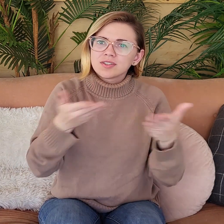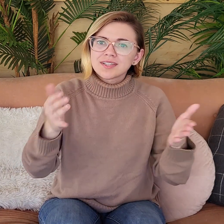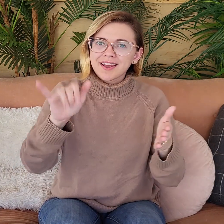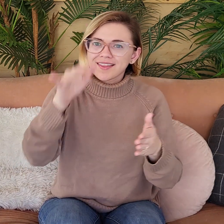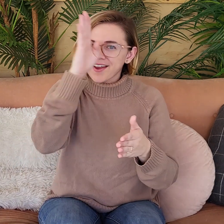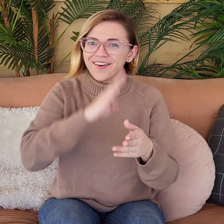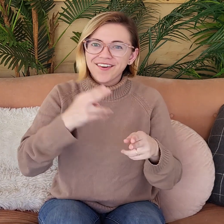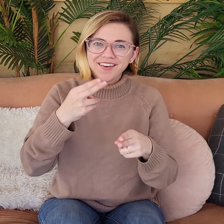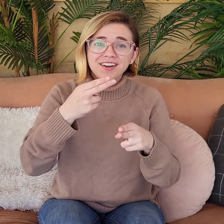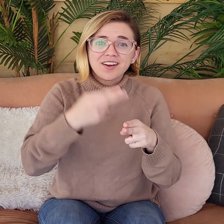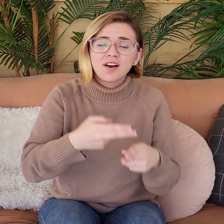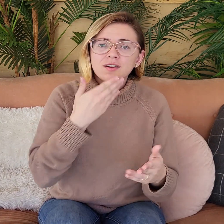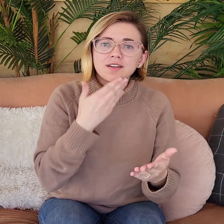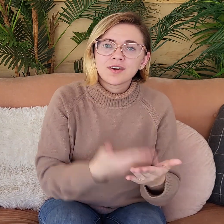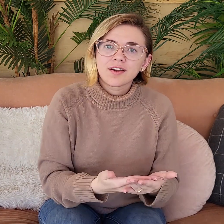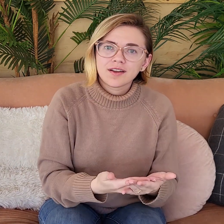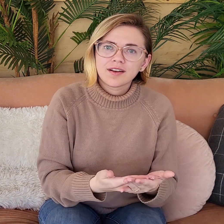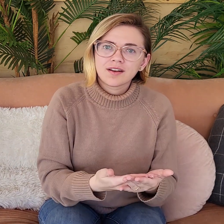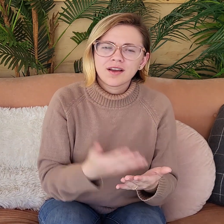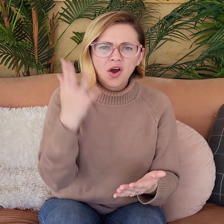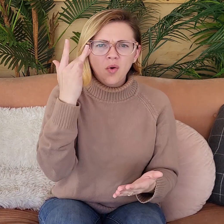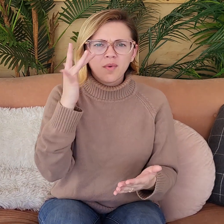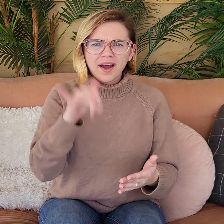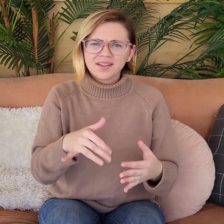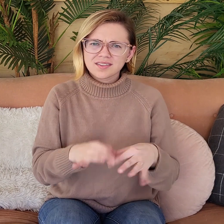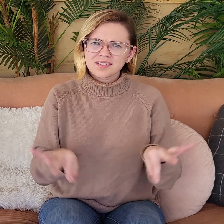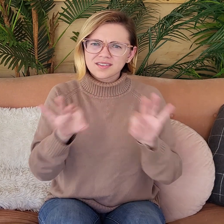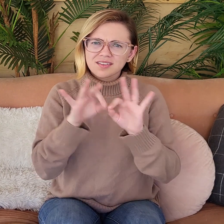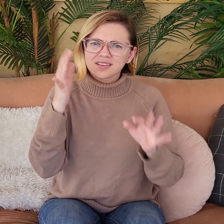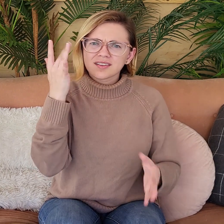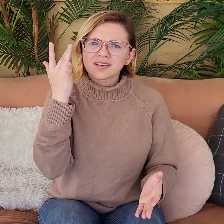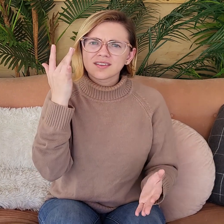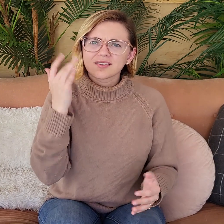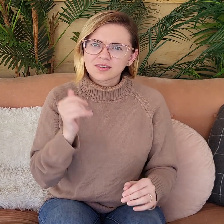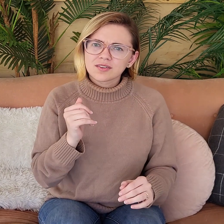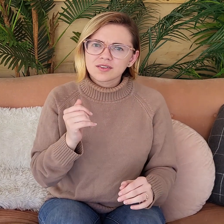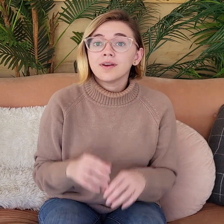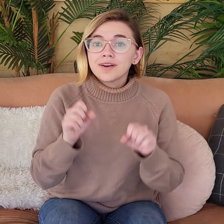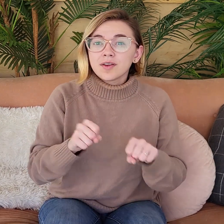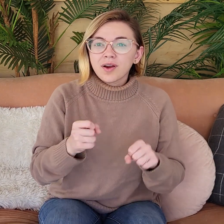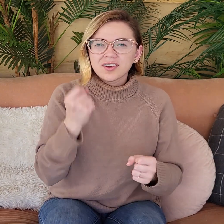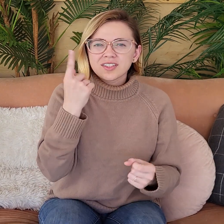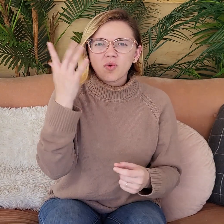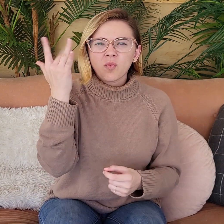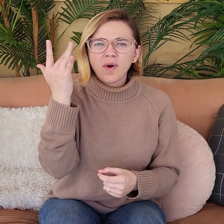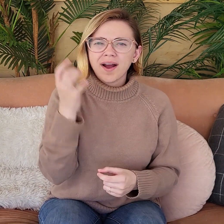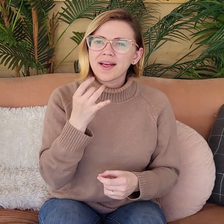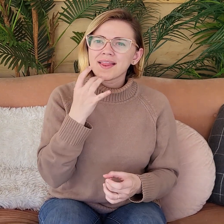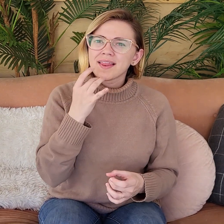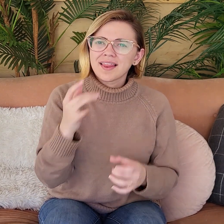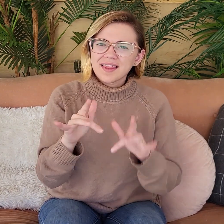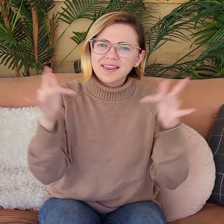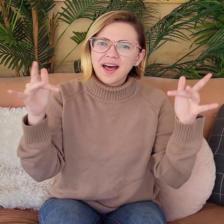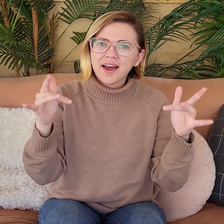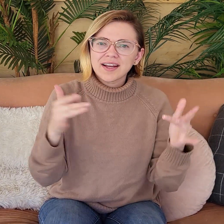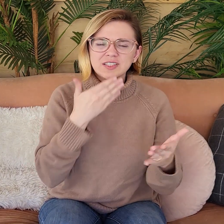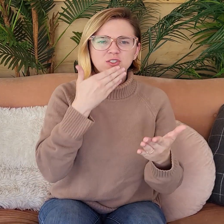Light, that is the first thing that God calls good. And why is that important? Well, to be able to